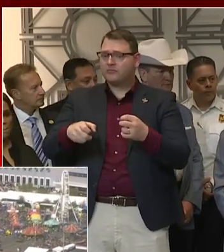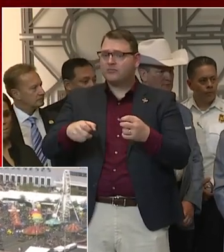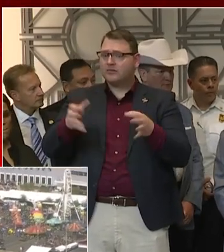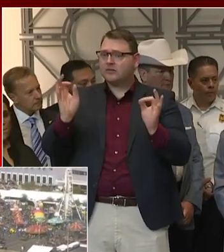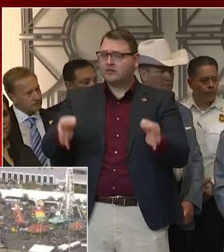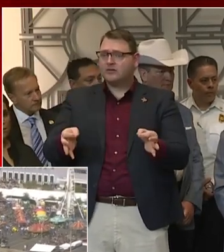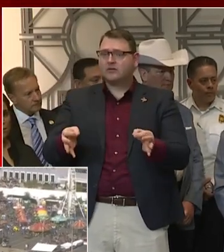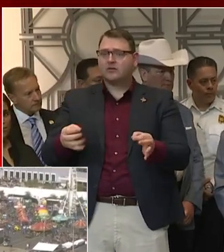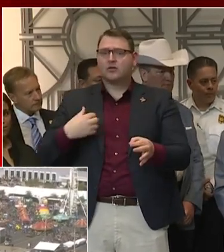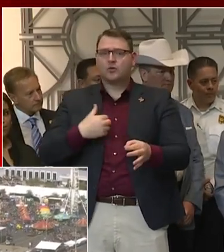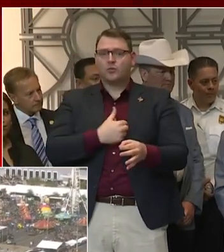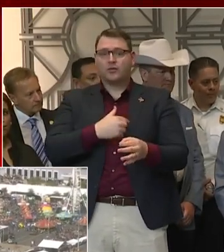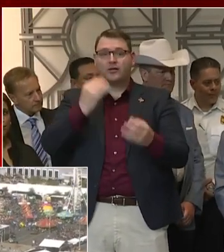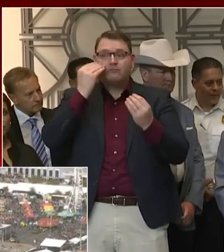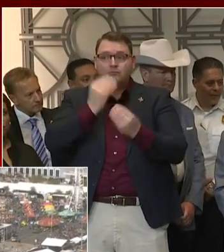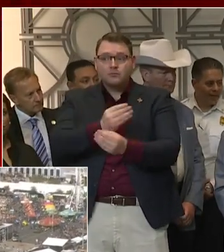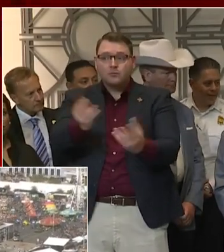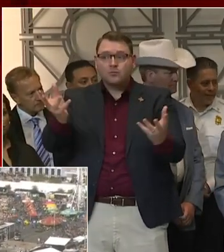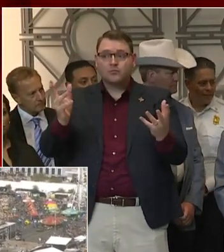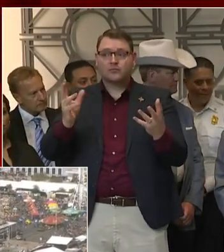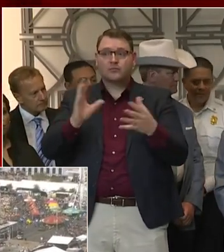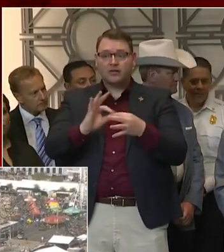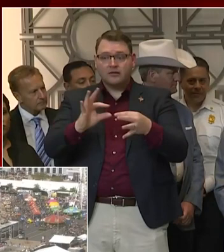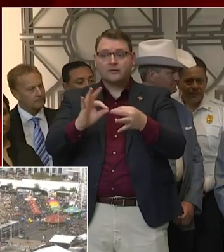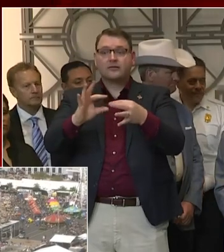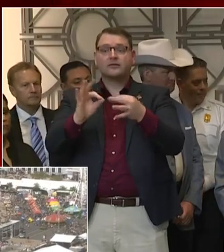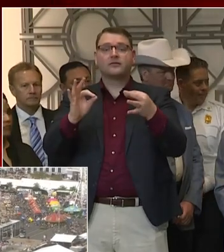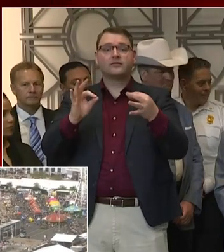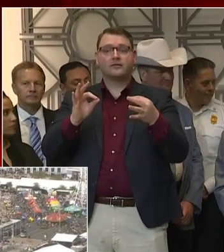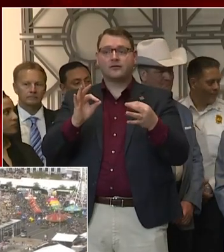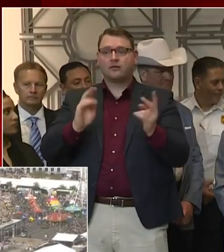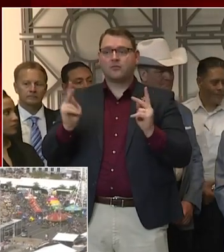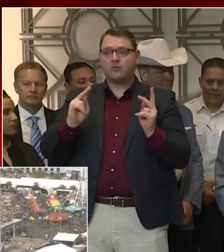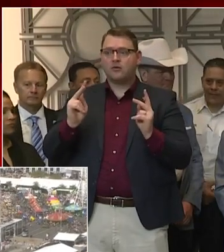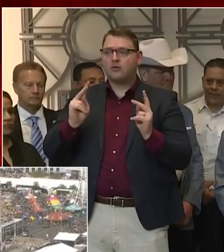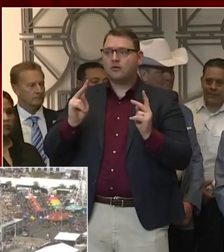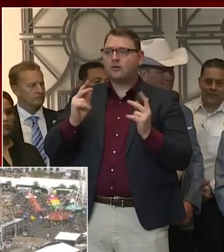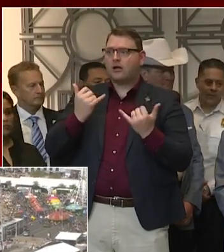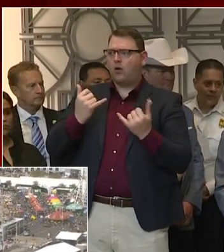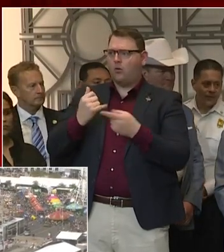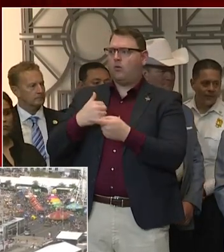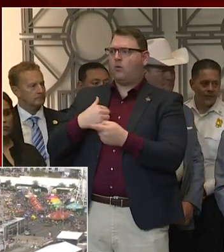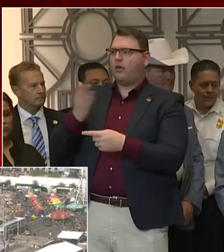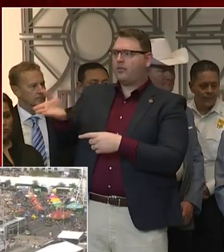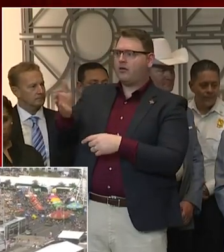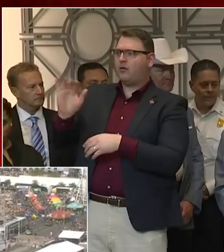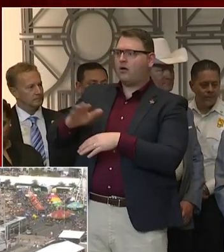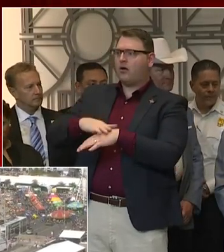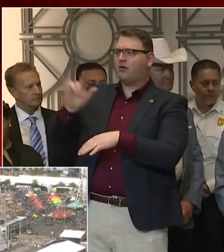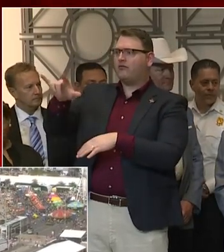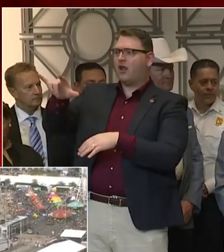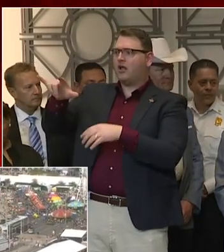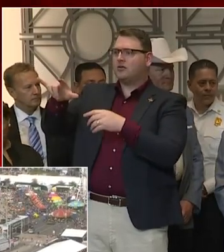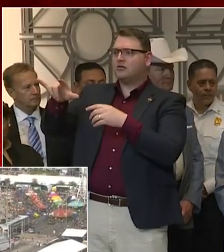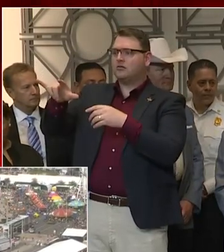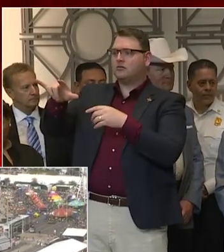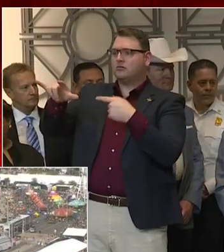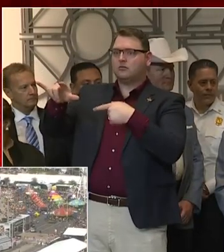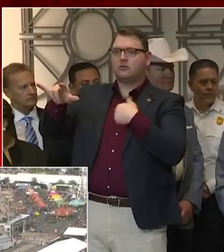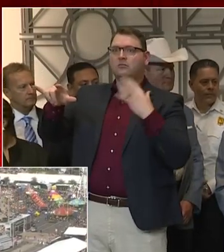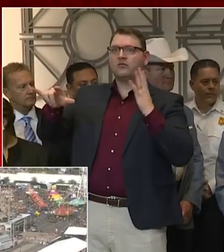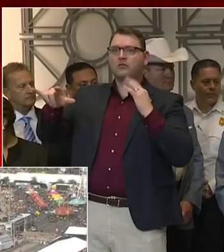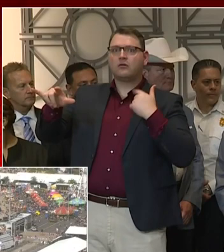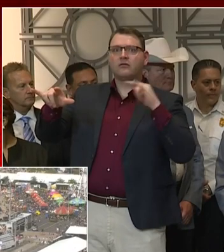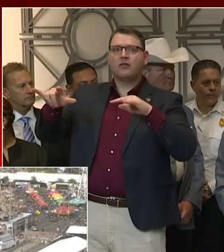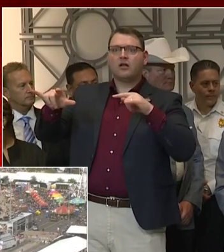out there, what naturally people start to do is say, oh, I was on a flight. I was on any flight. And then all of a sudden you start